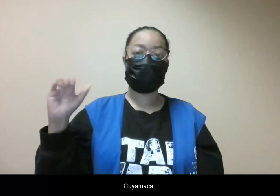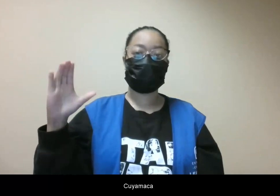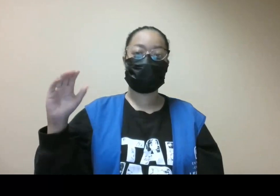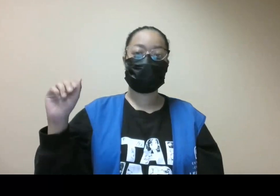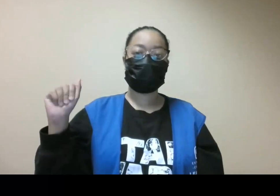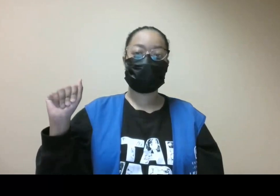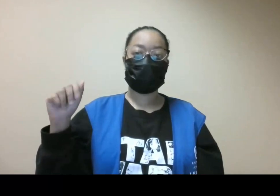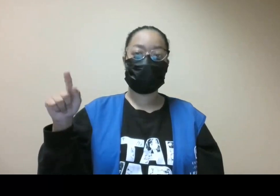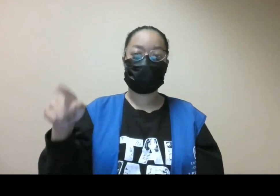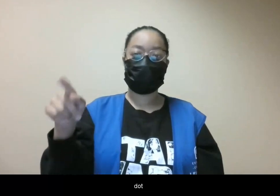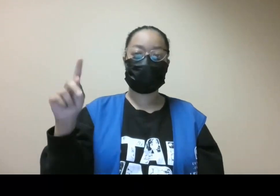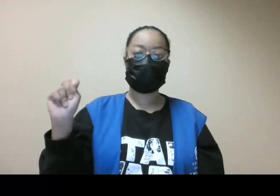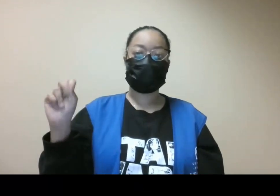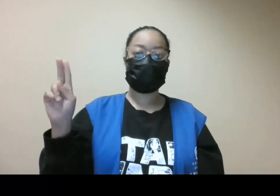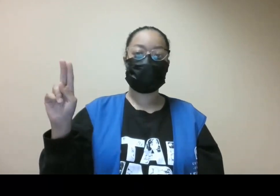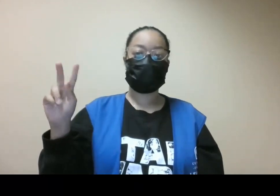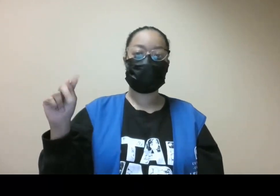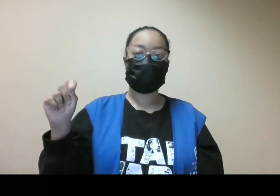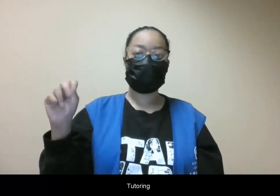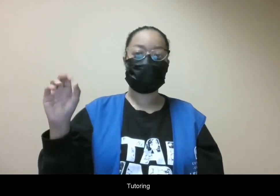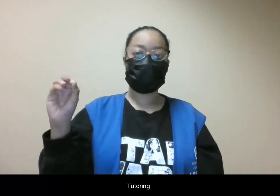.tutoring